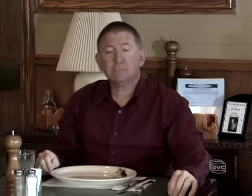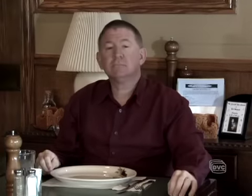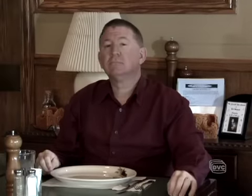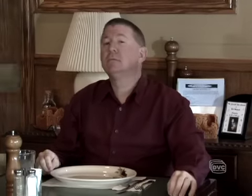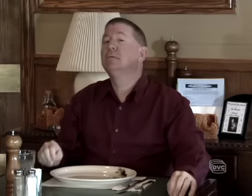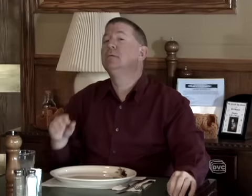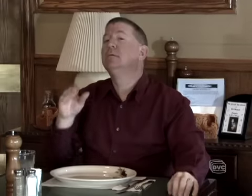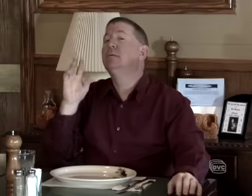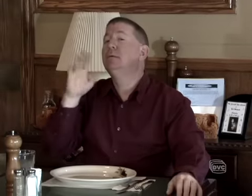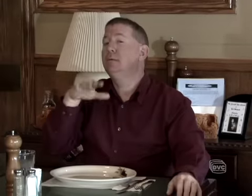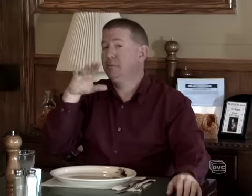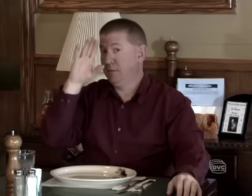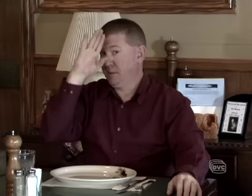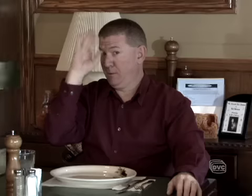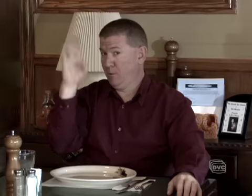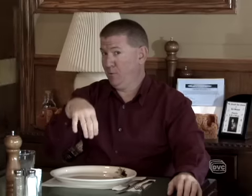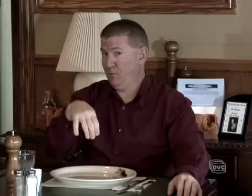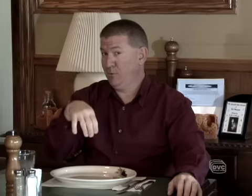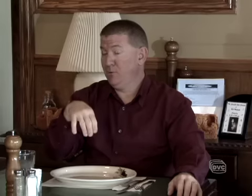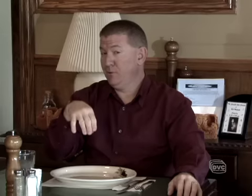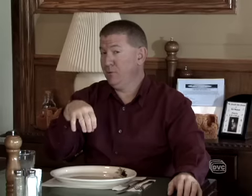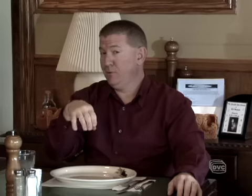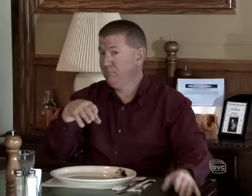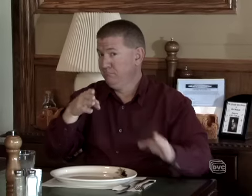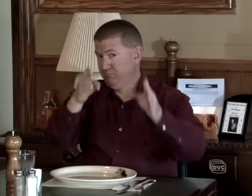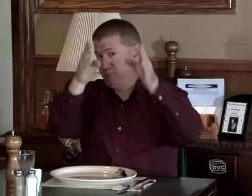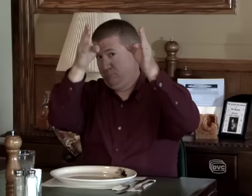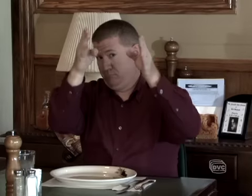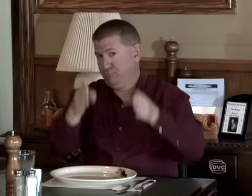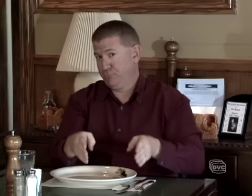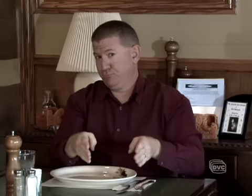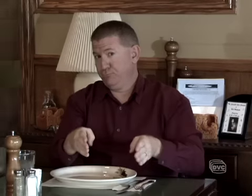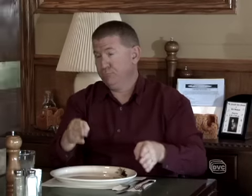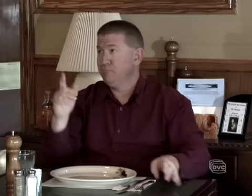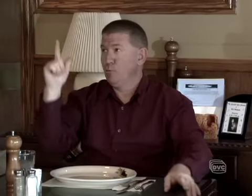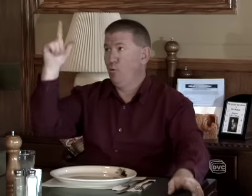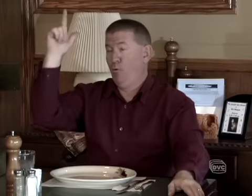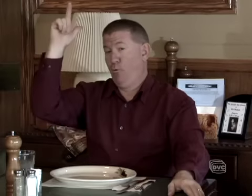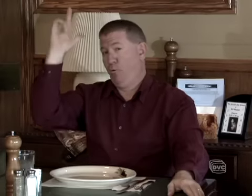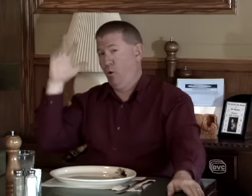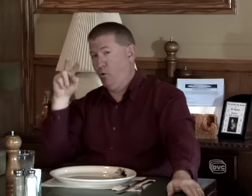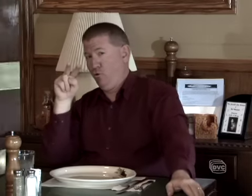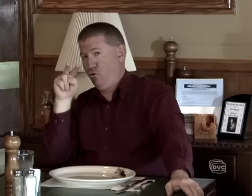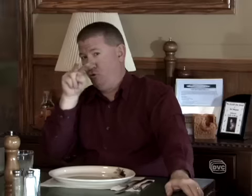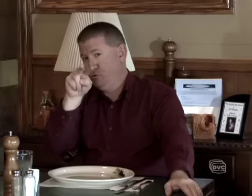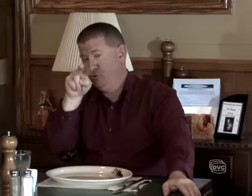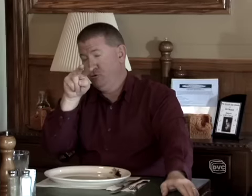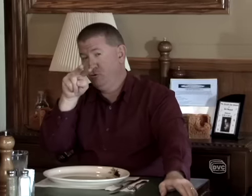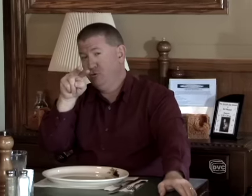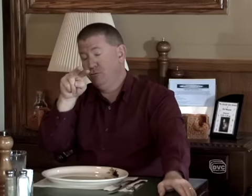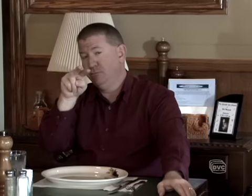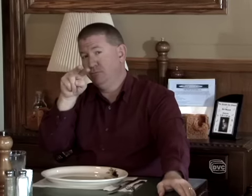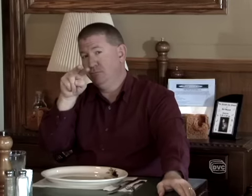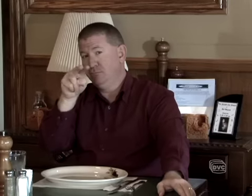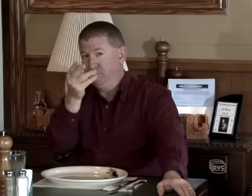Now, you know, this is just like a person. God is watching you.